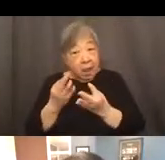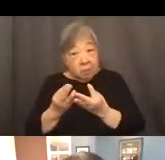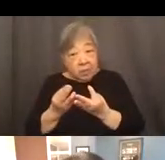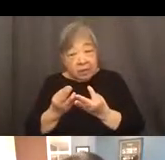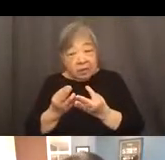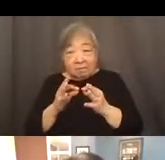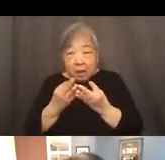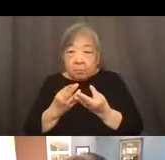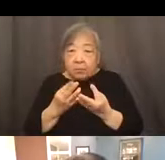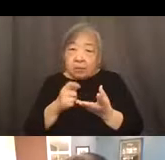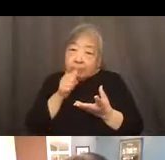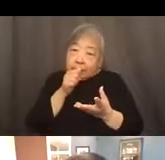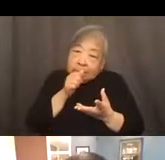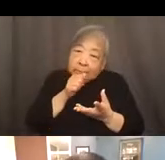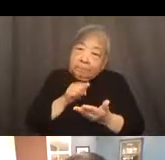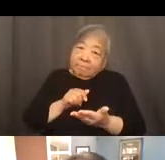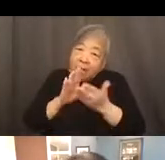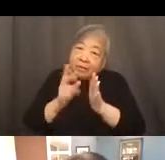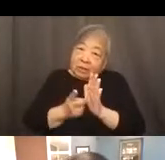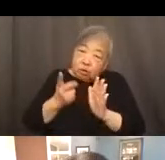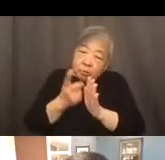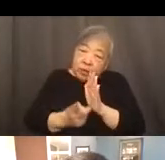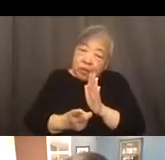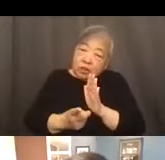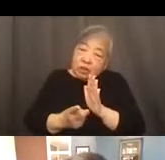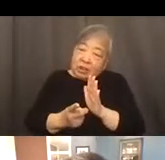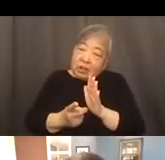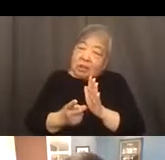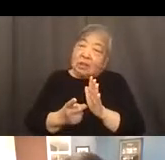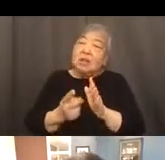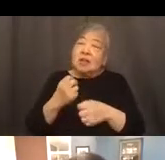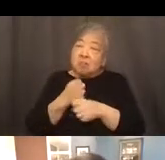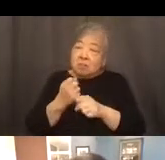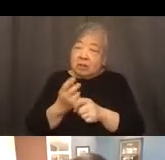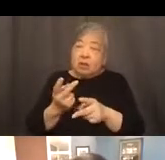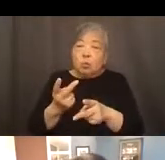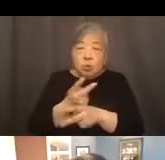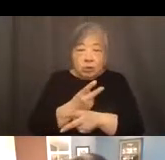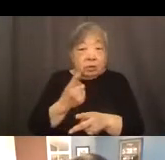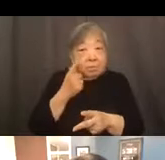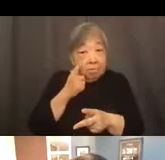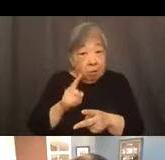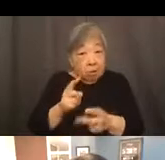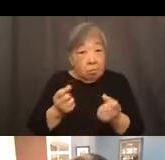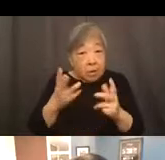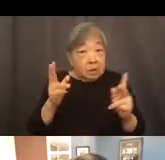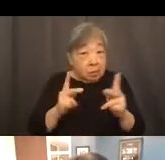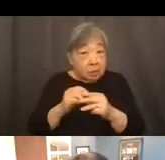with discrimination on top of that, just really makes it that much worse for so many people in our society.